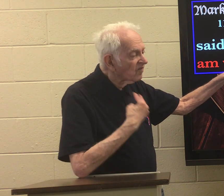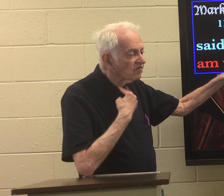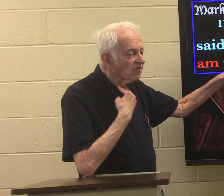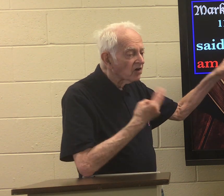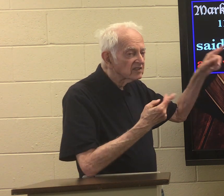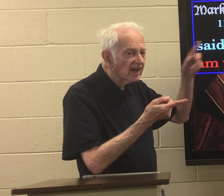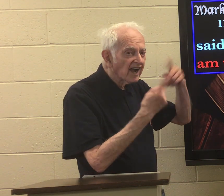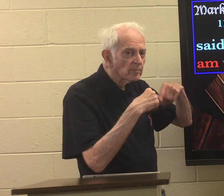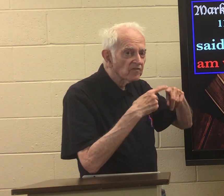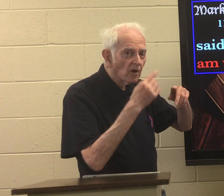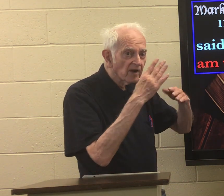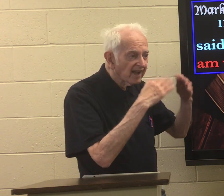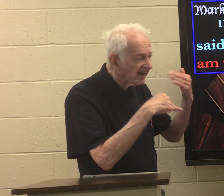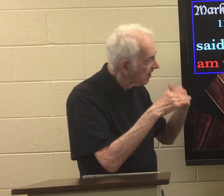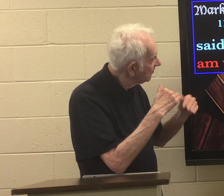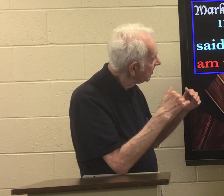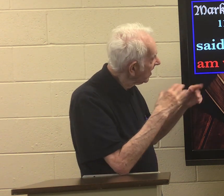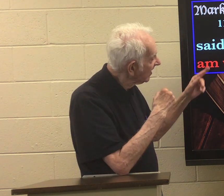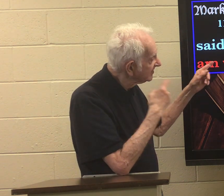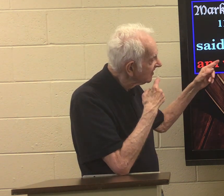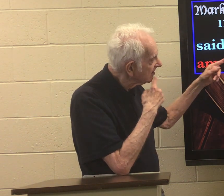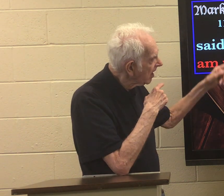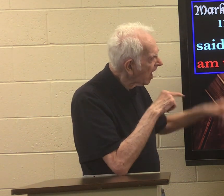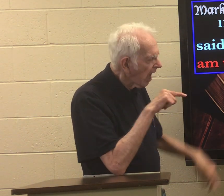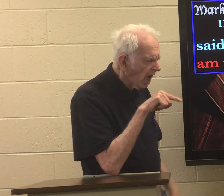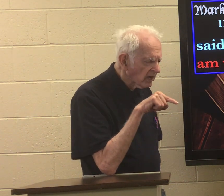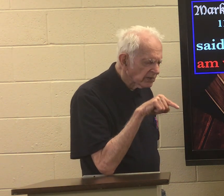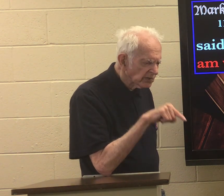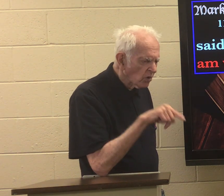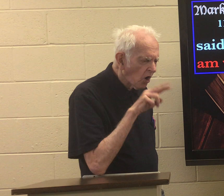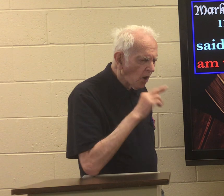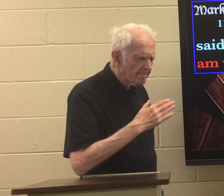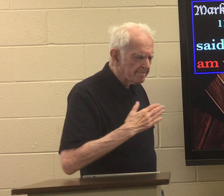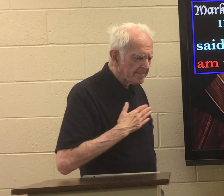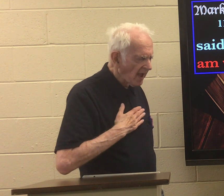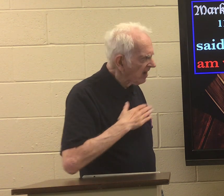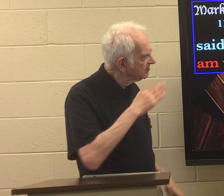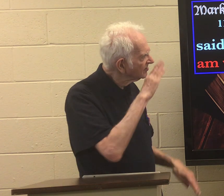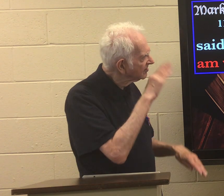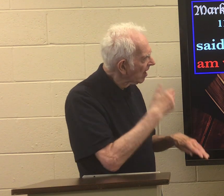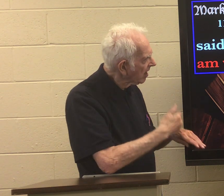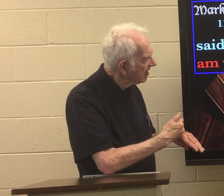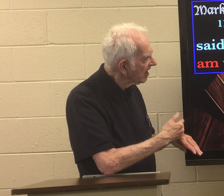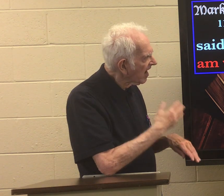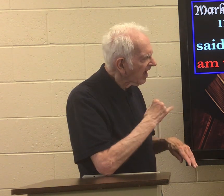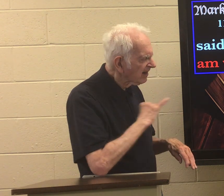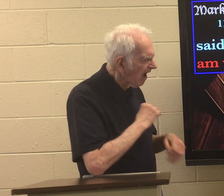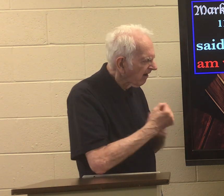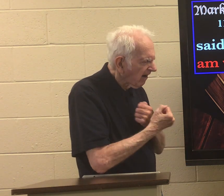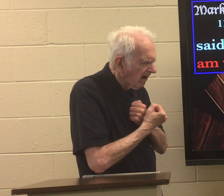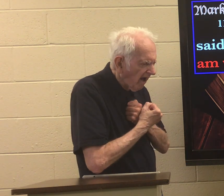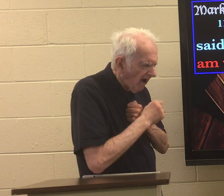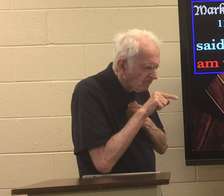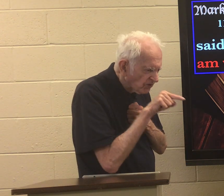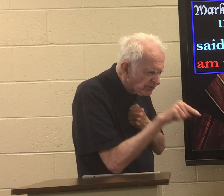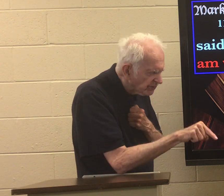a voice came from heaven and said you are my son and I love you